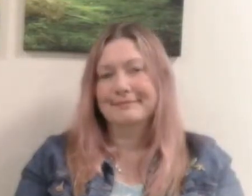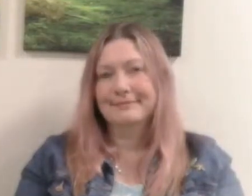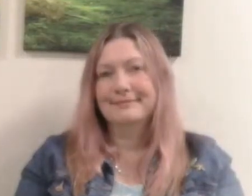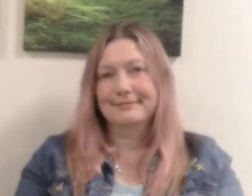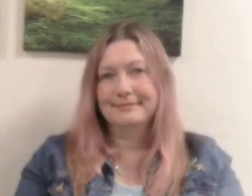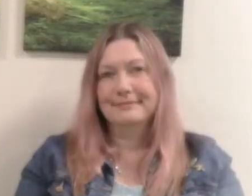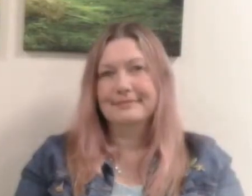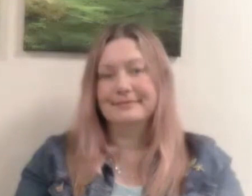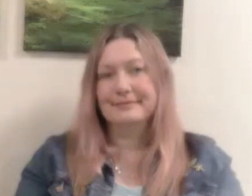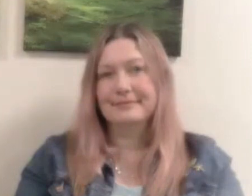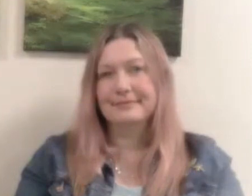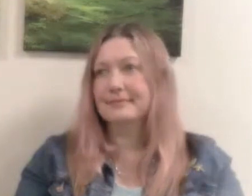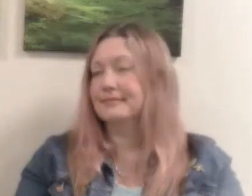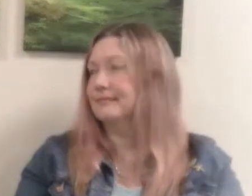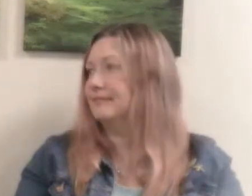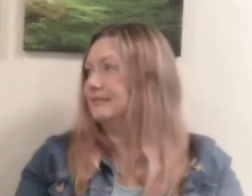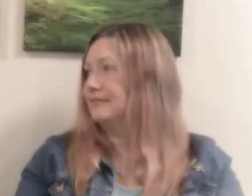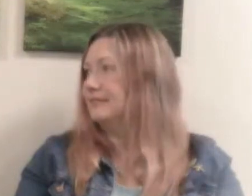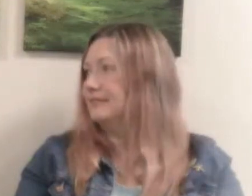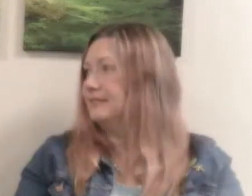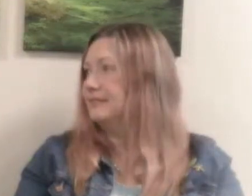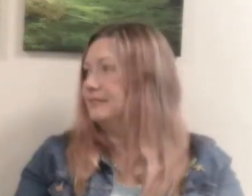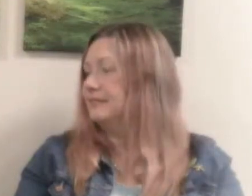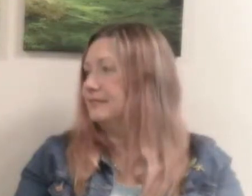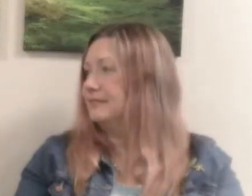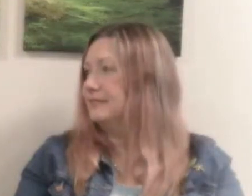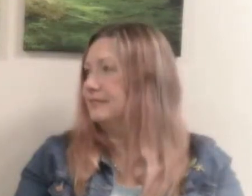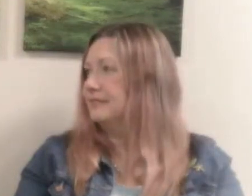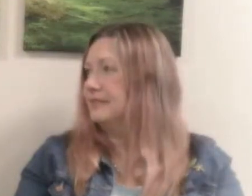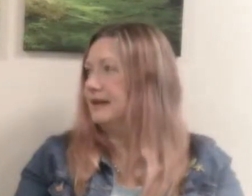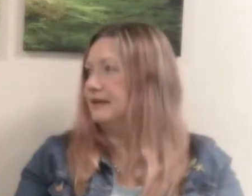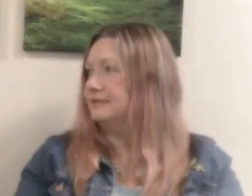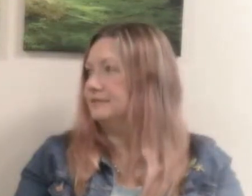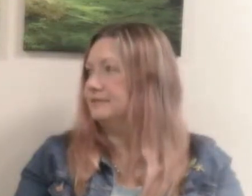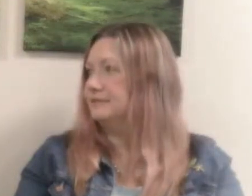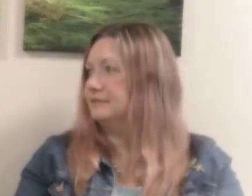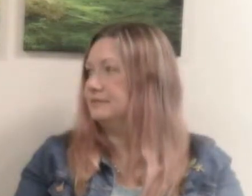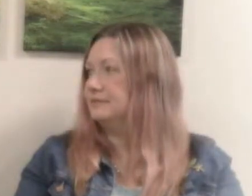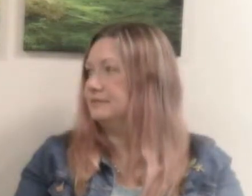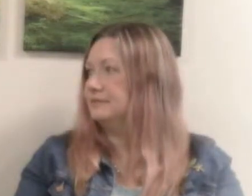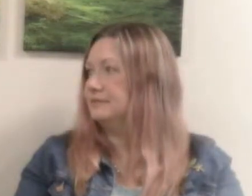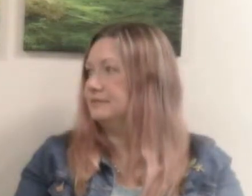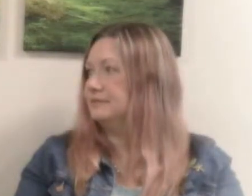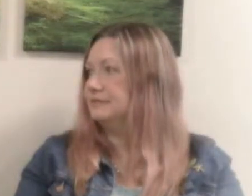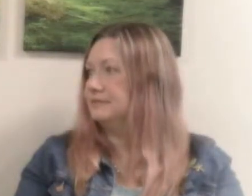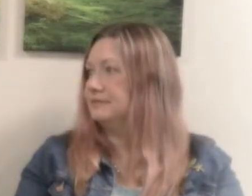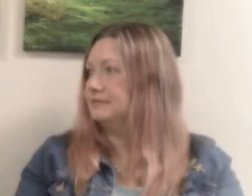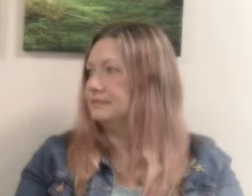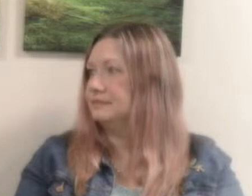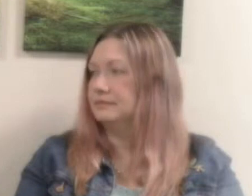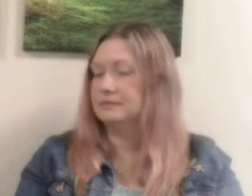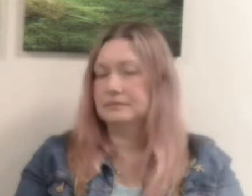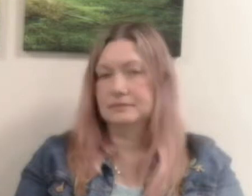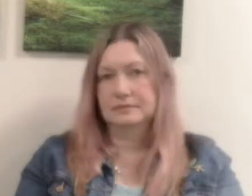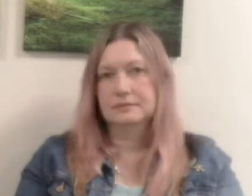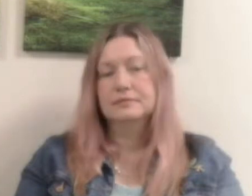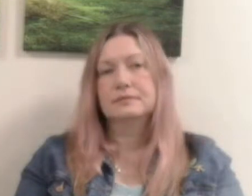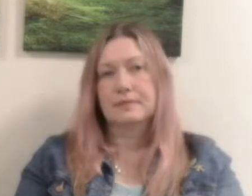it's i think it's be a really good um series today was the introduction to it um yeah so um if you've got questions that